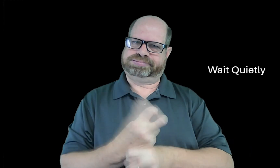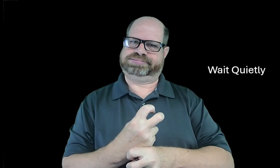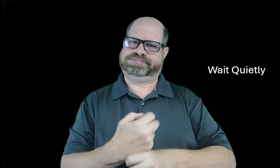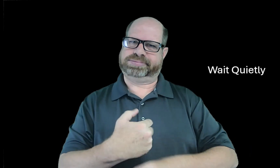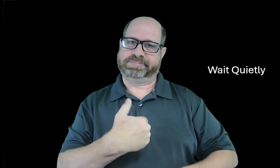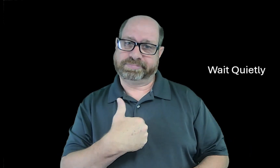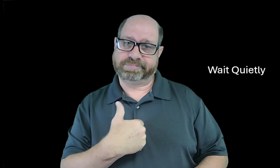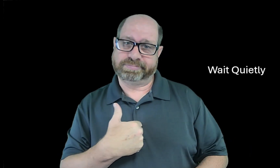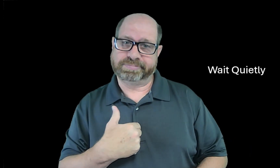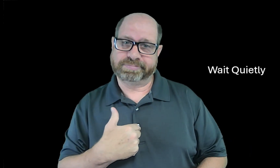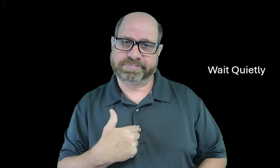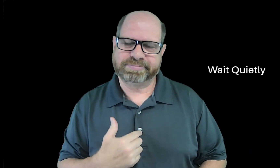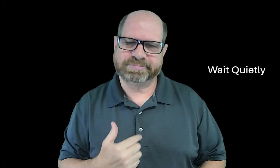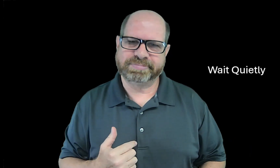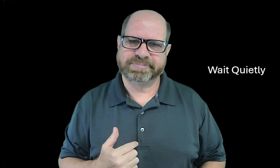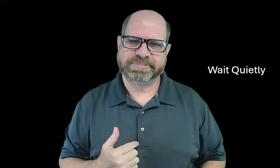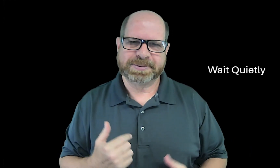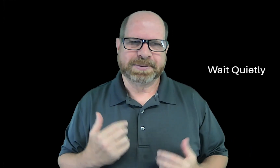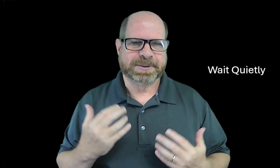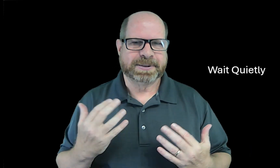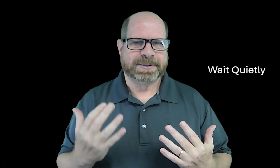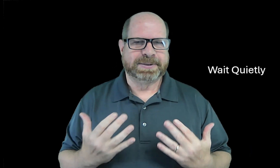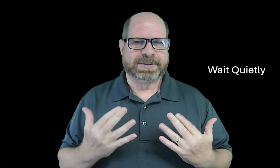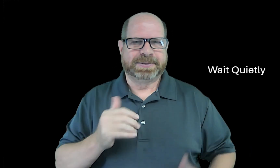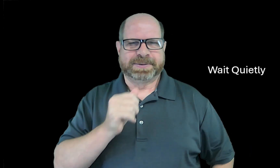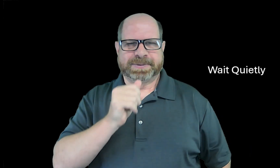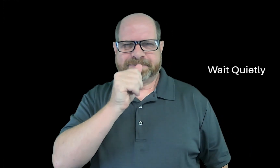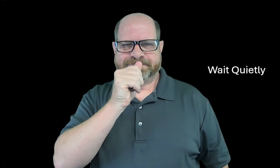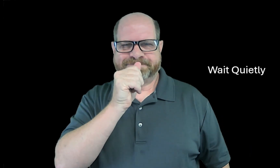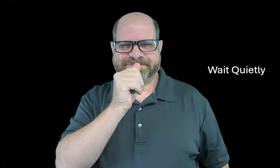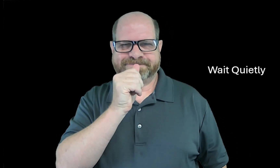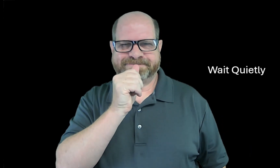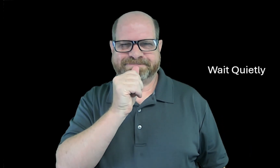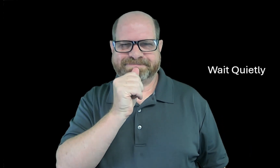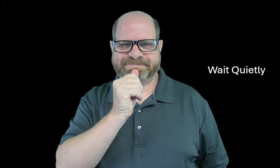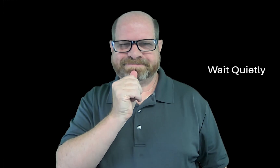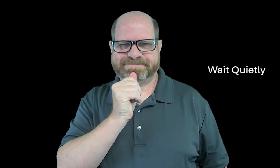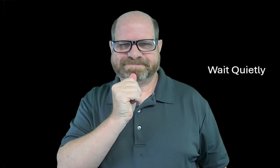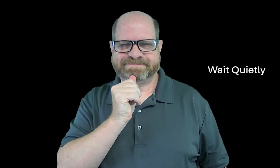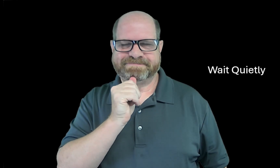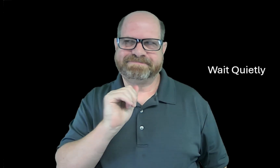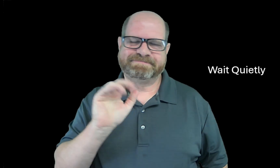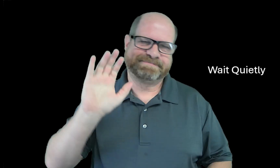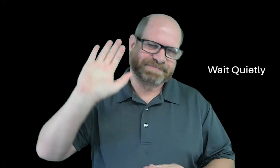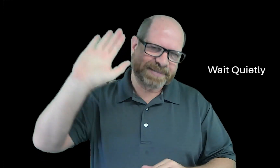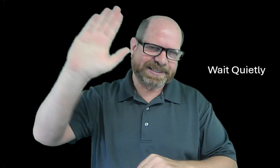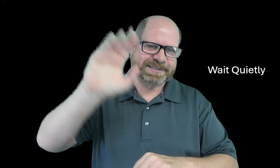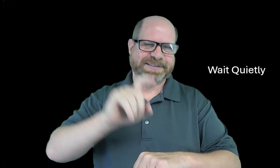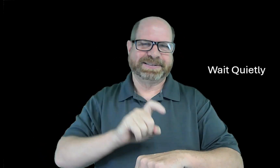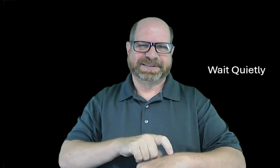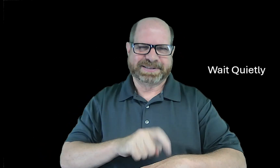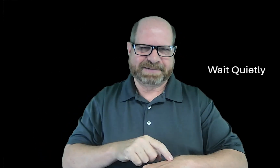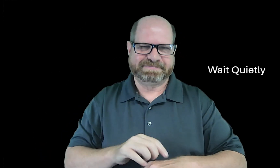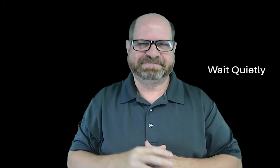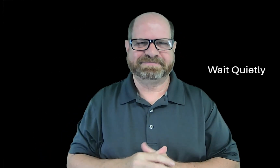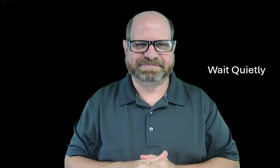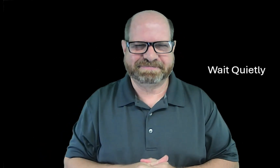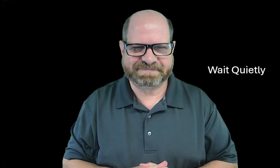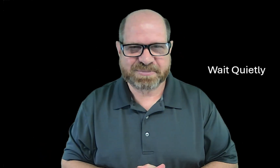It's hard. It's hard for me to wait and be patient and wait for God's time.